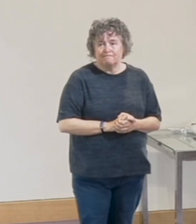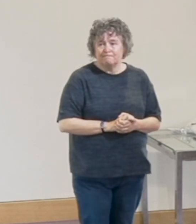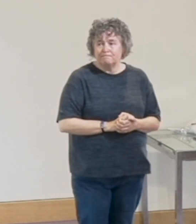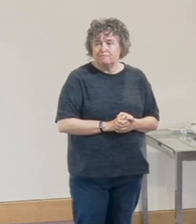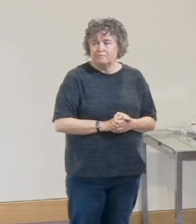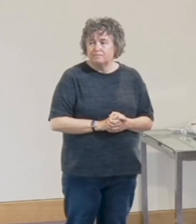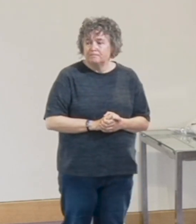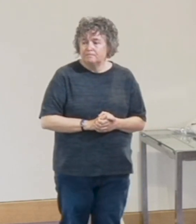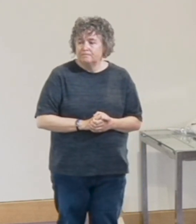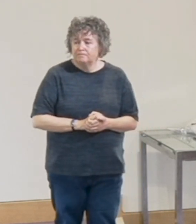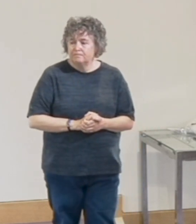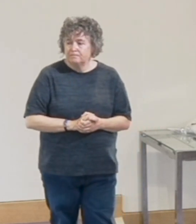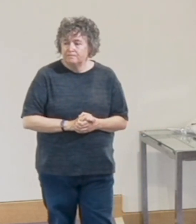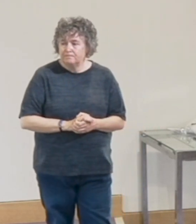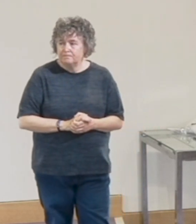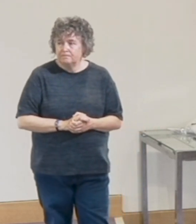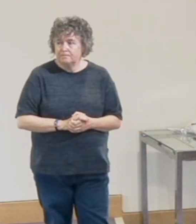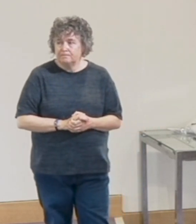the way of undeserved love.